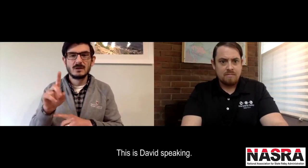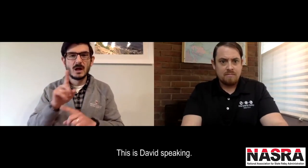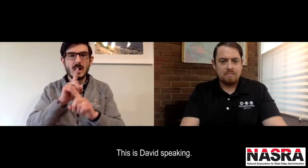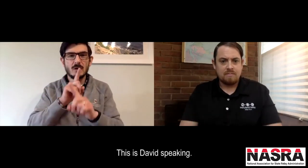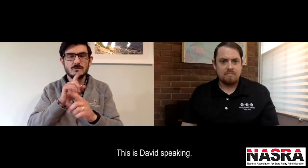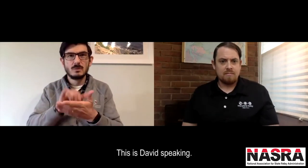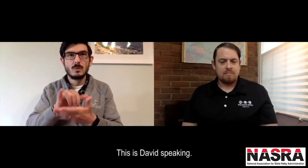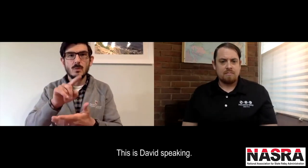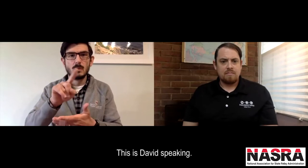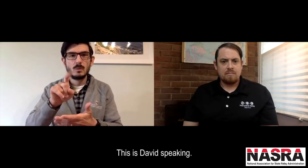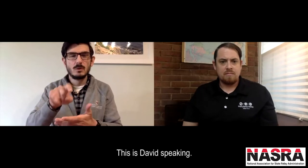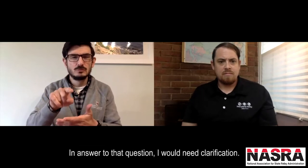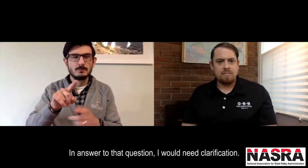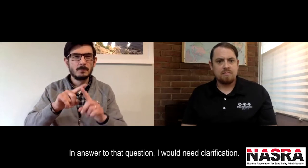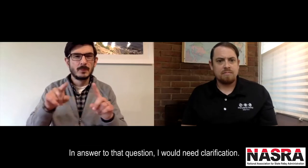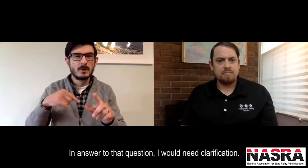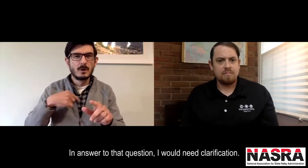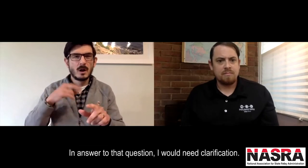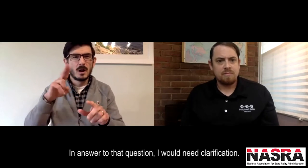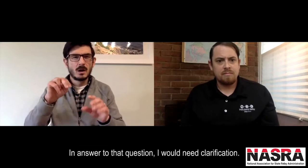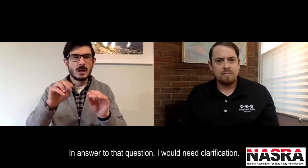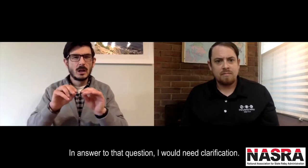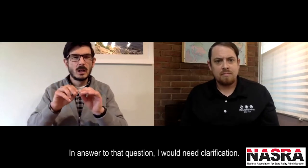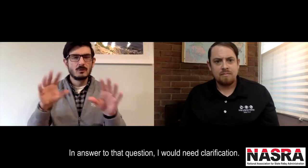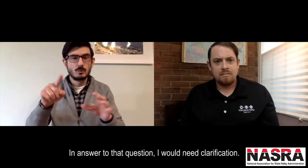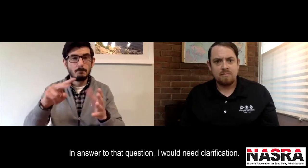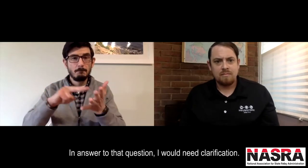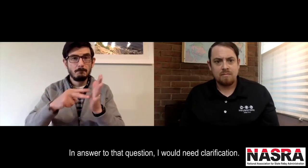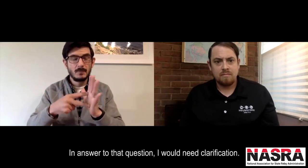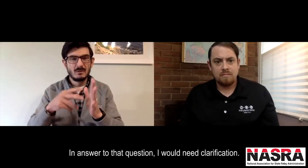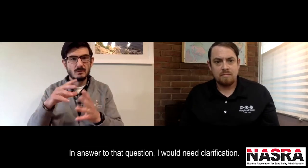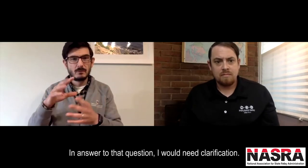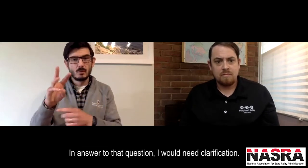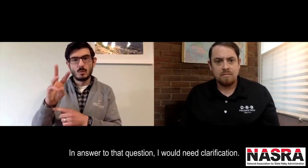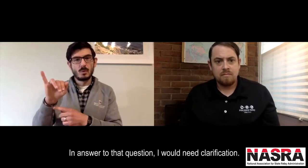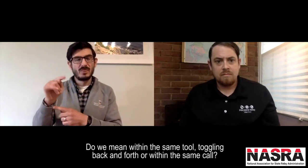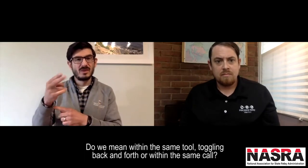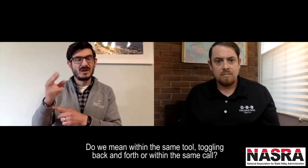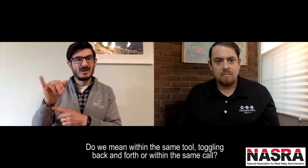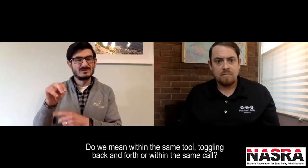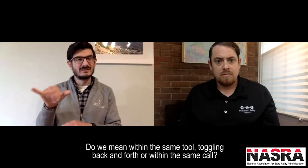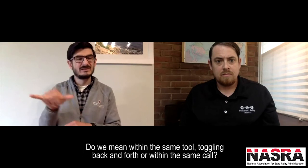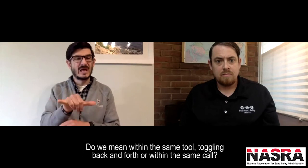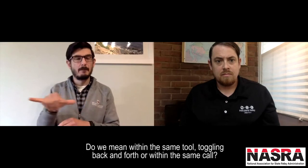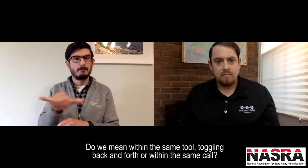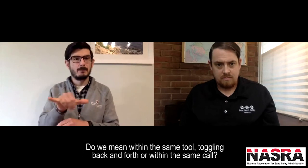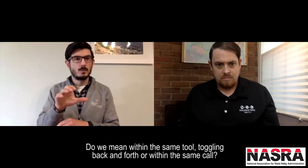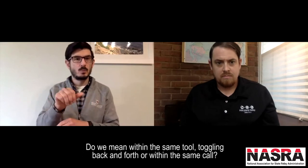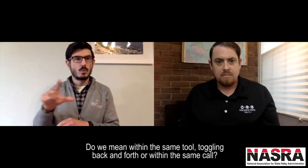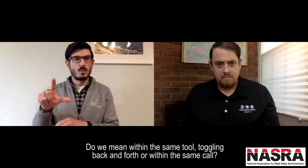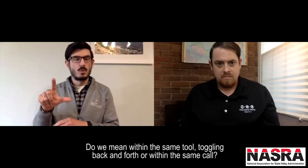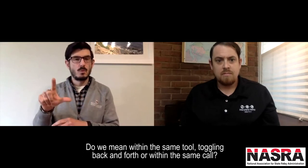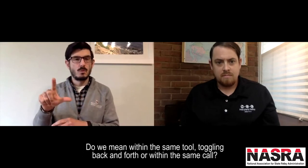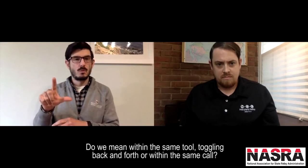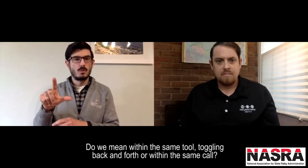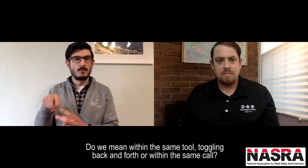This is David speaking. In answer to that question, I suppose I would need clarification. Do we mean within